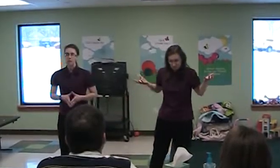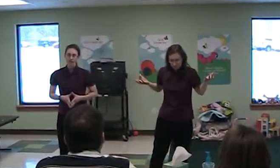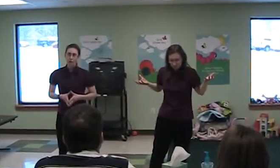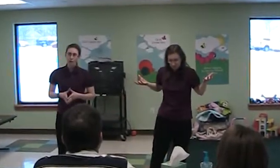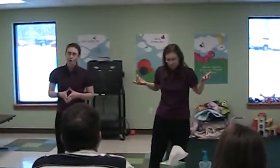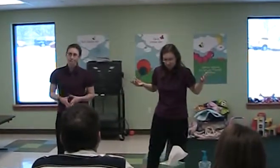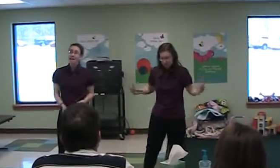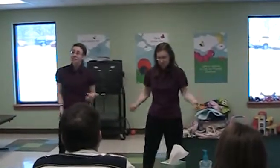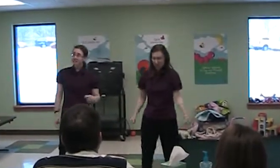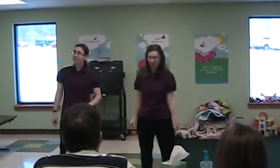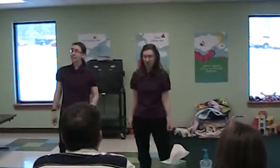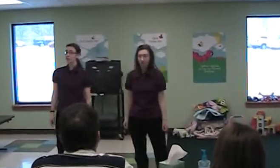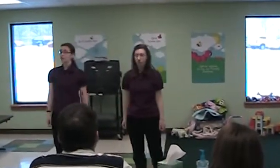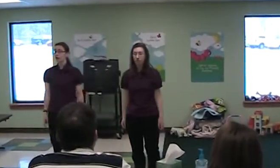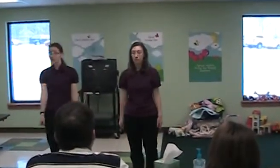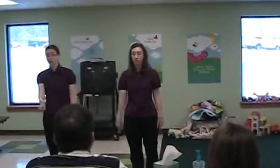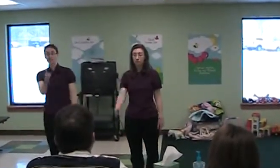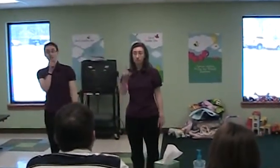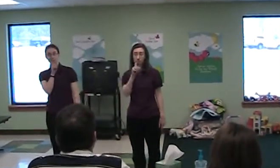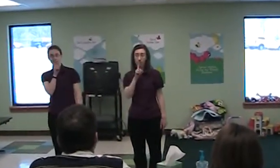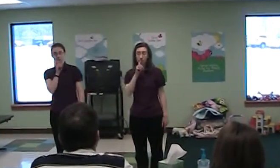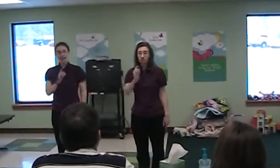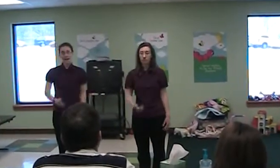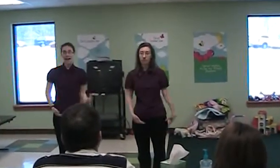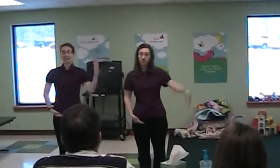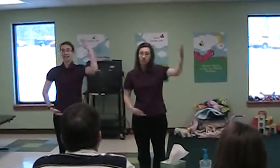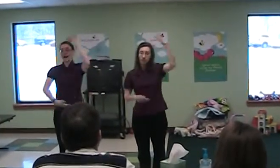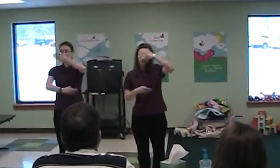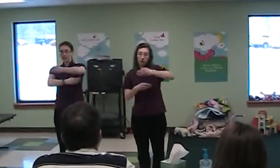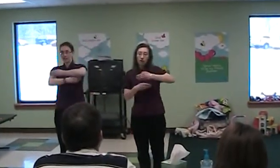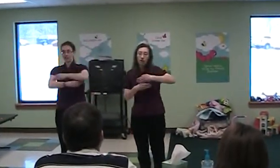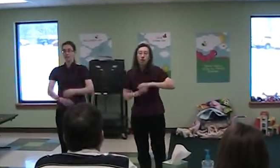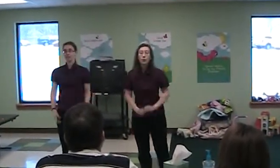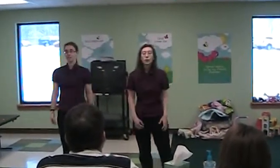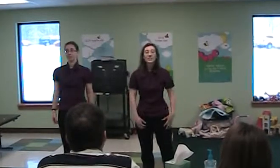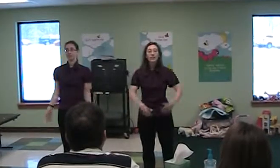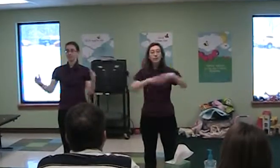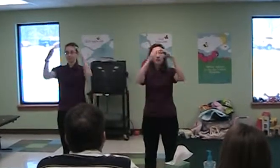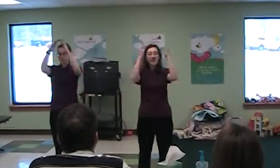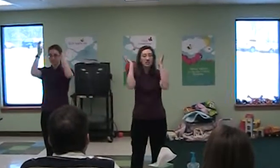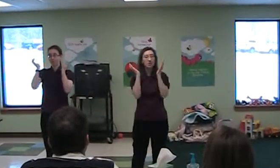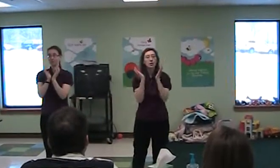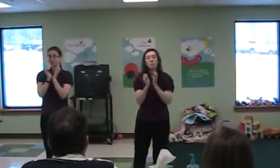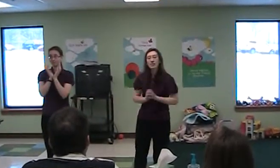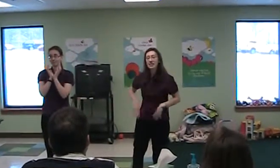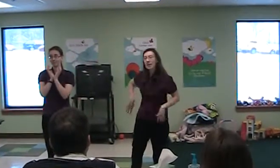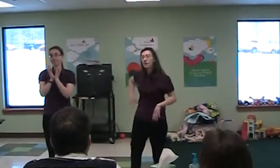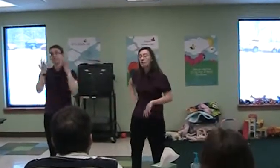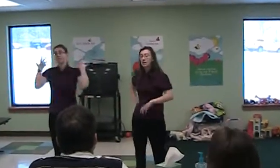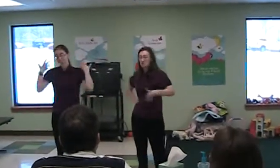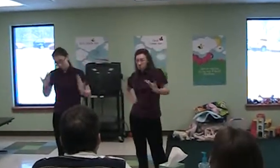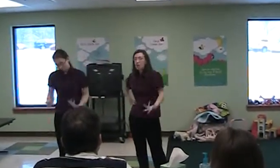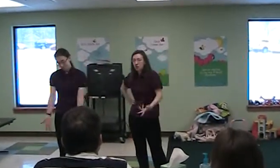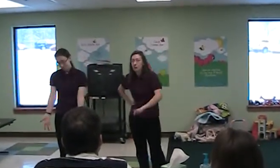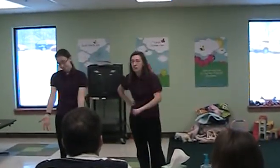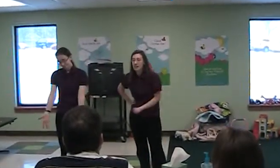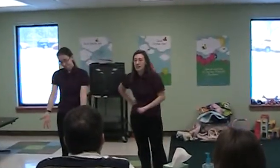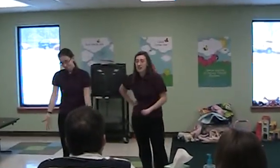they were. Seeing the interview occurred secretly, at night. The print of the face in the prison was that of a man of common size.